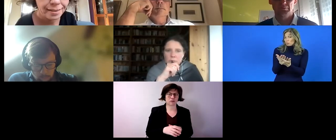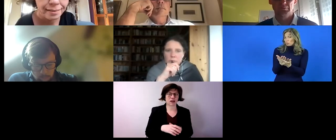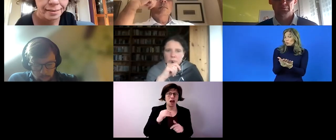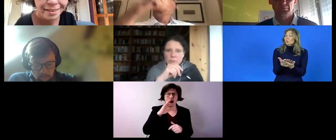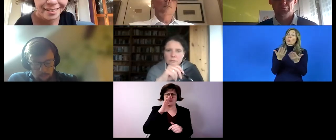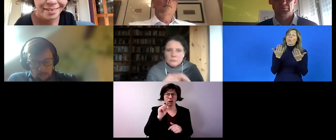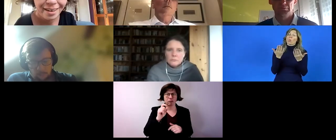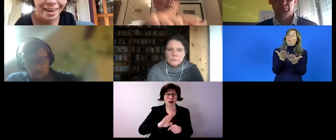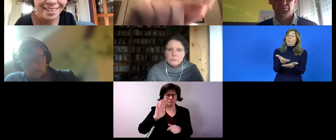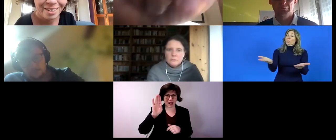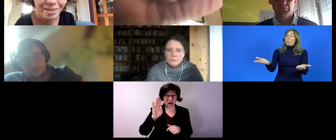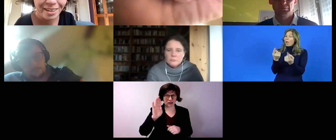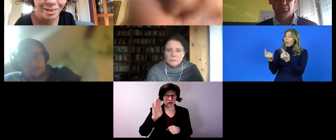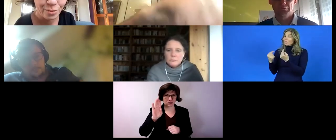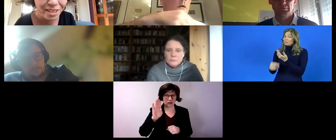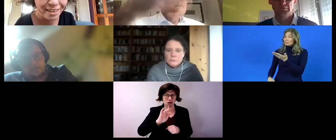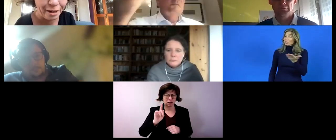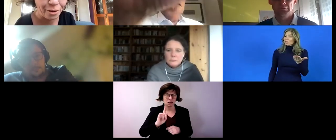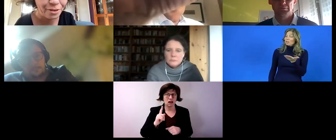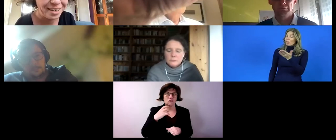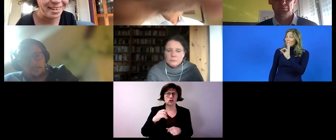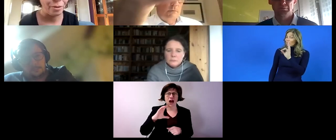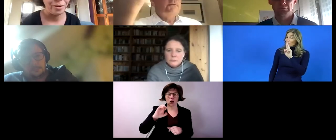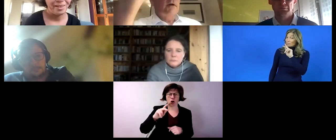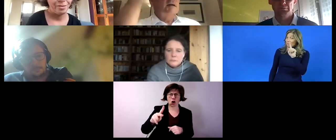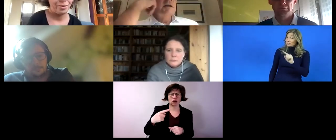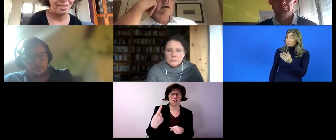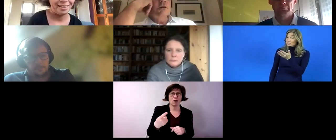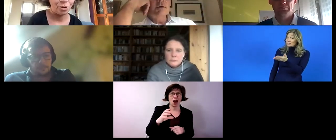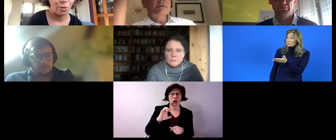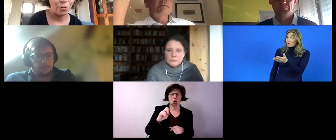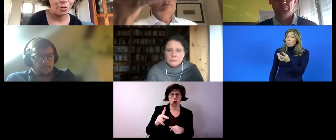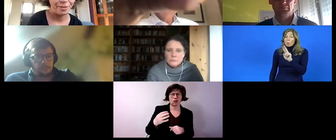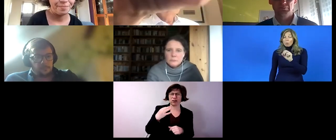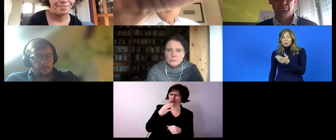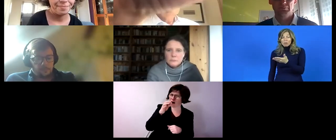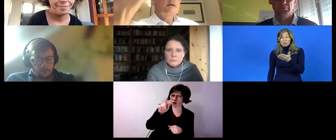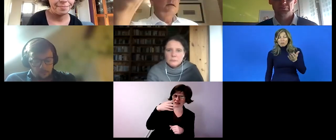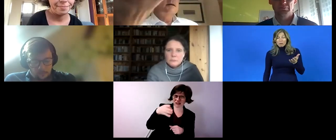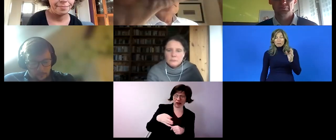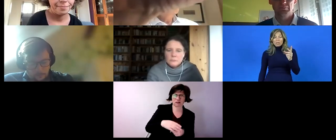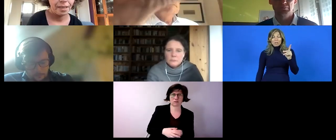for the answers mr wolfmeier did you want the floor otherwise i'd give the floor to mr cock